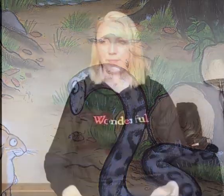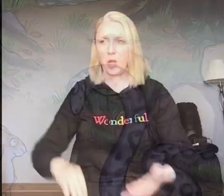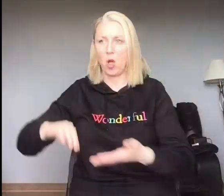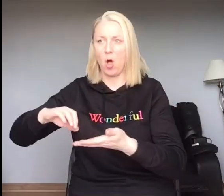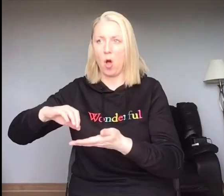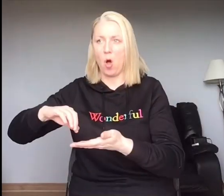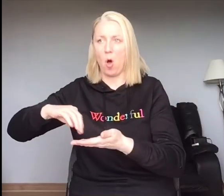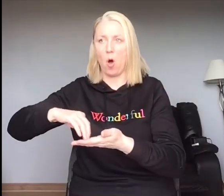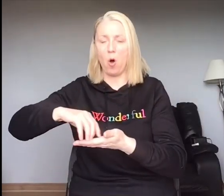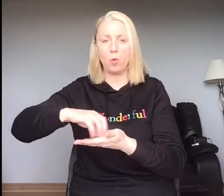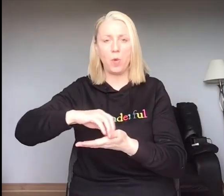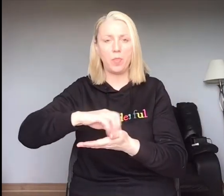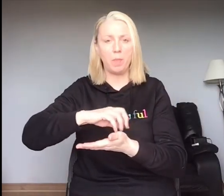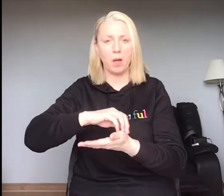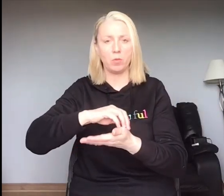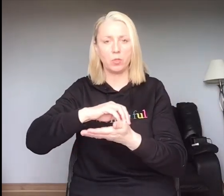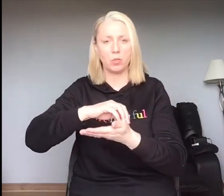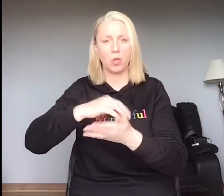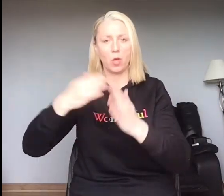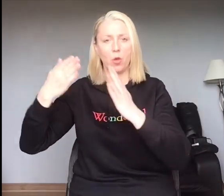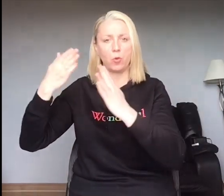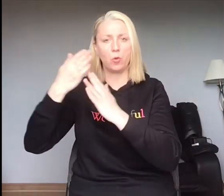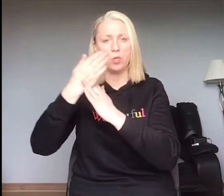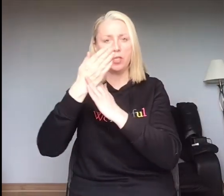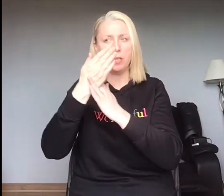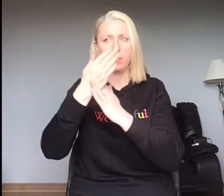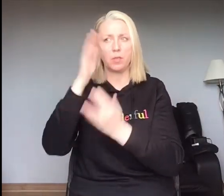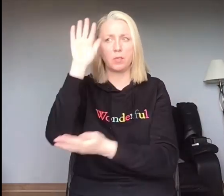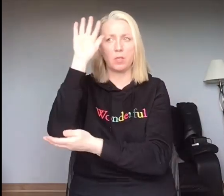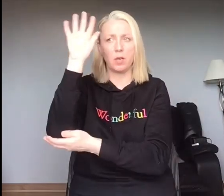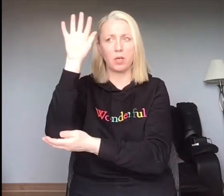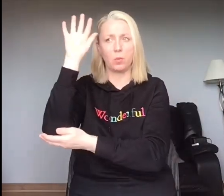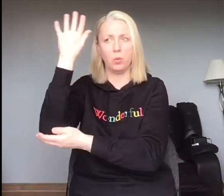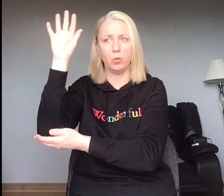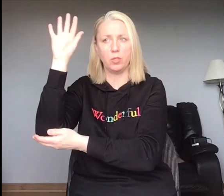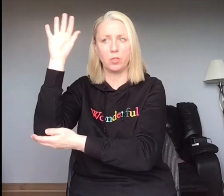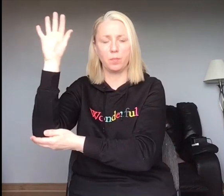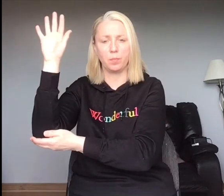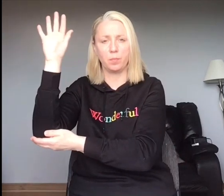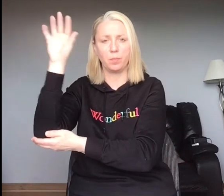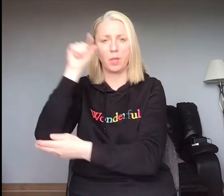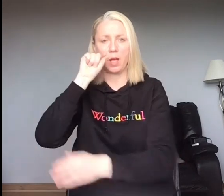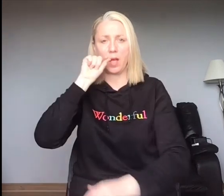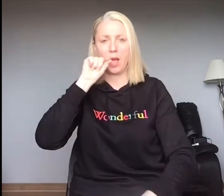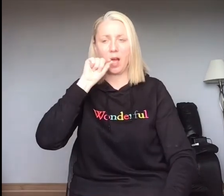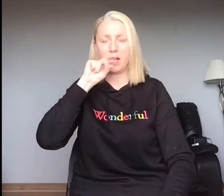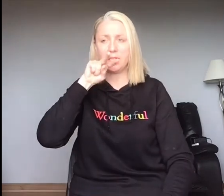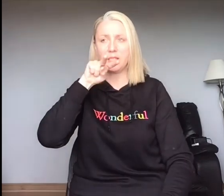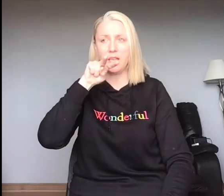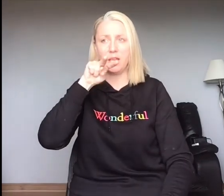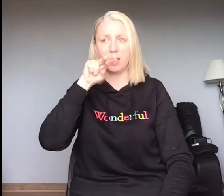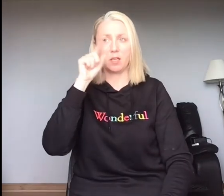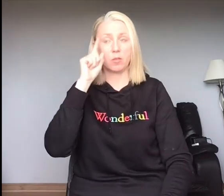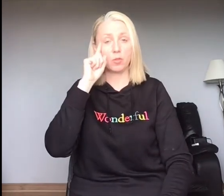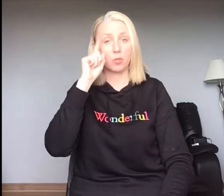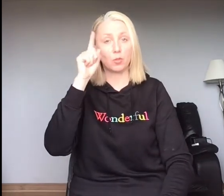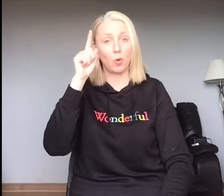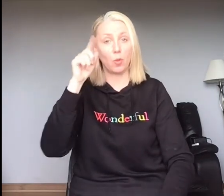On went the mouse through the deep dark woods. A snake saw the